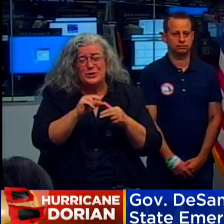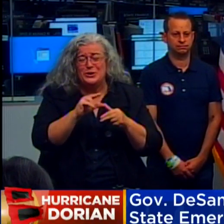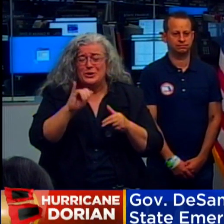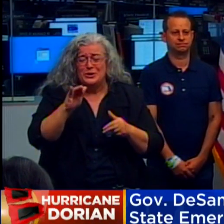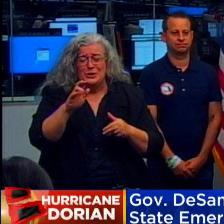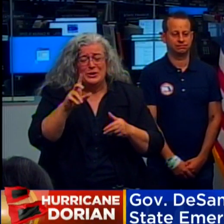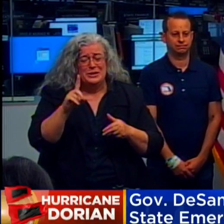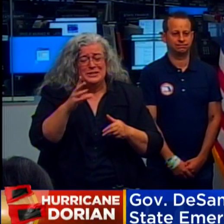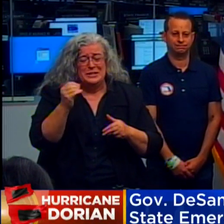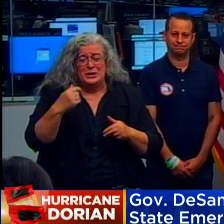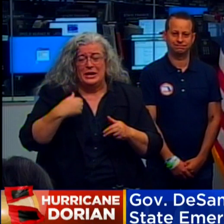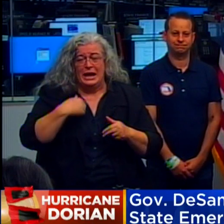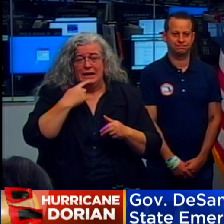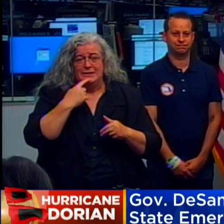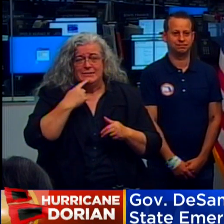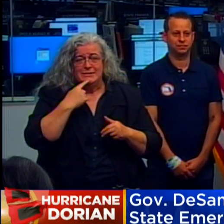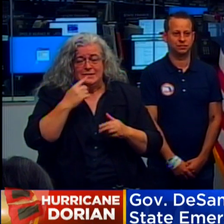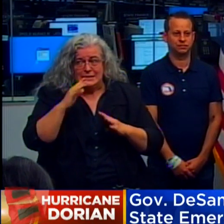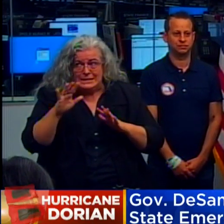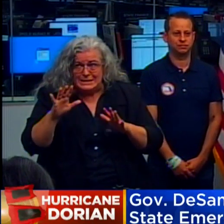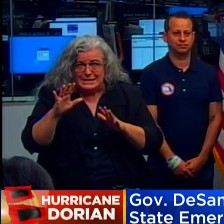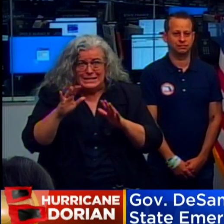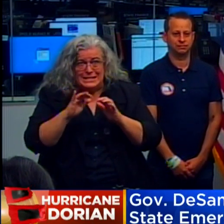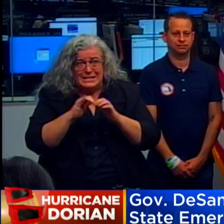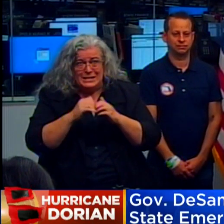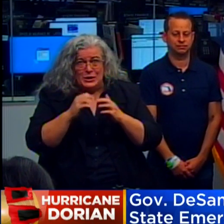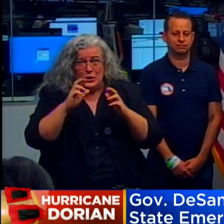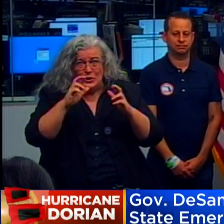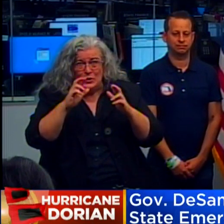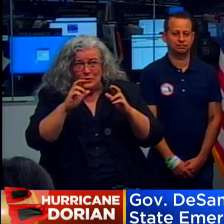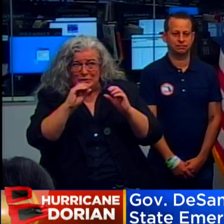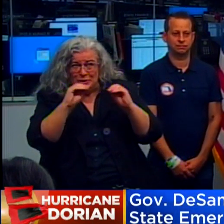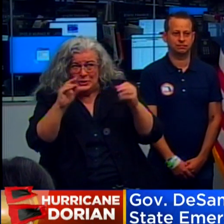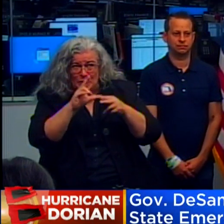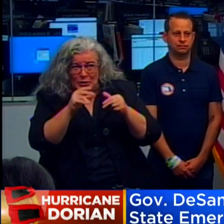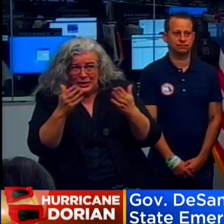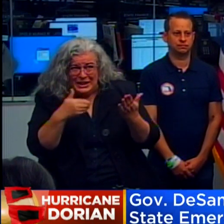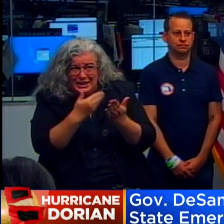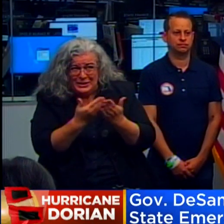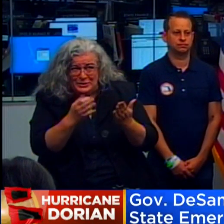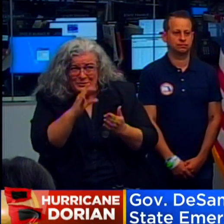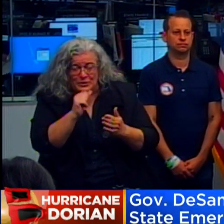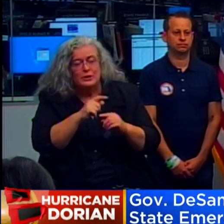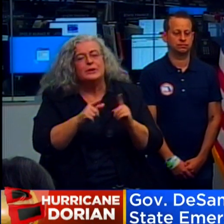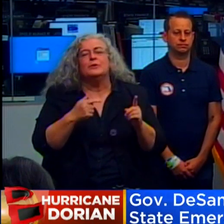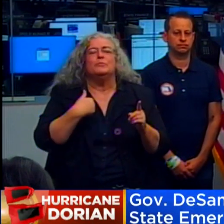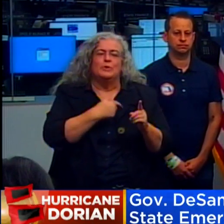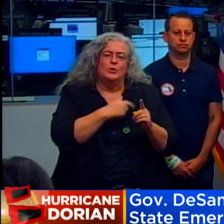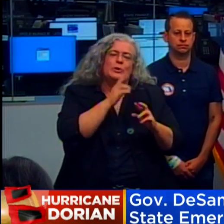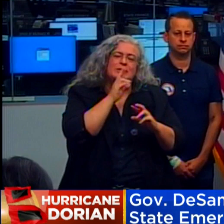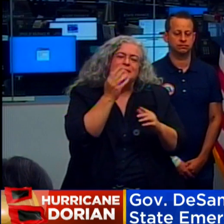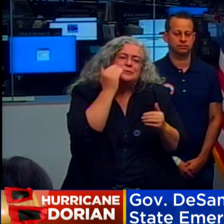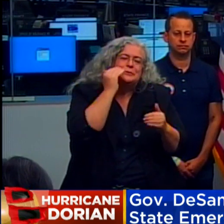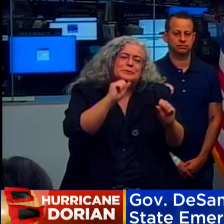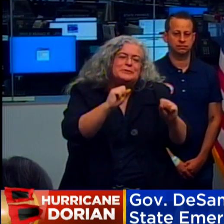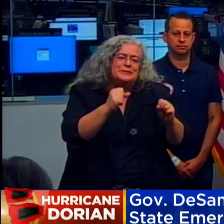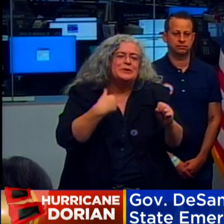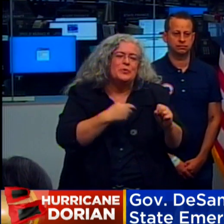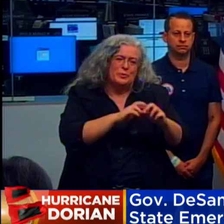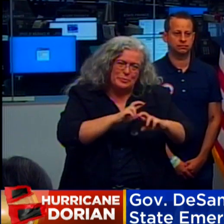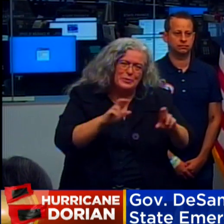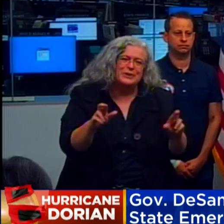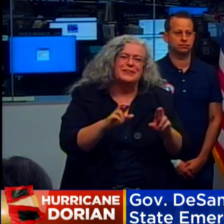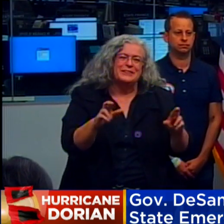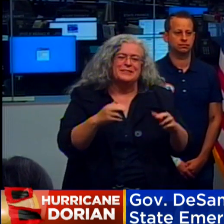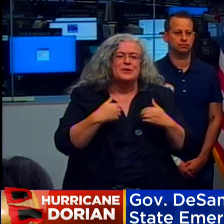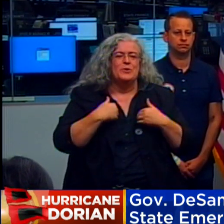did what we thought we could in different respects to try to head that off. But we also prepared for one and, you know, did